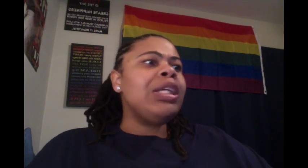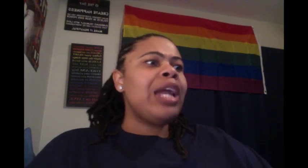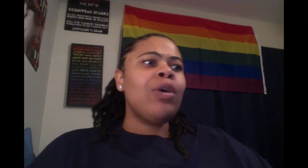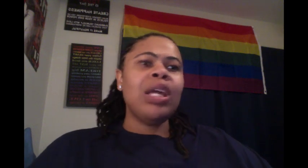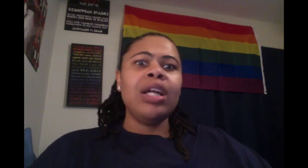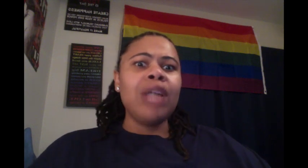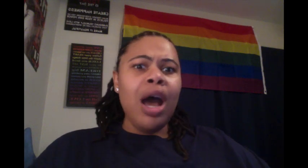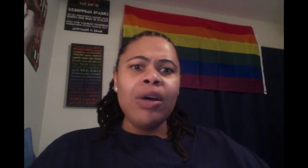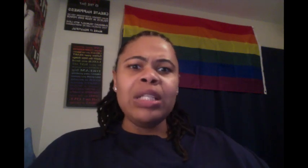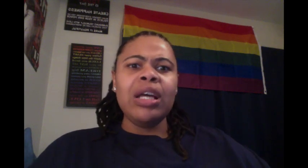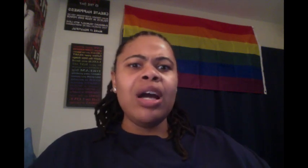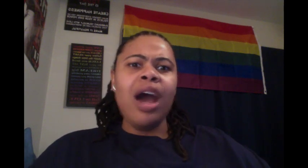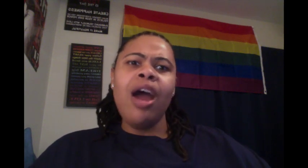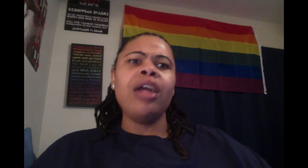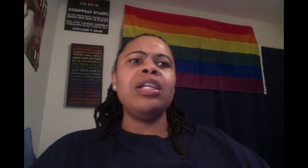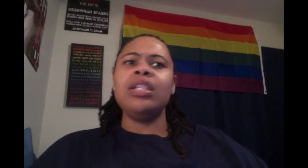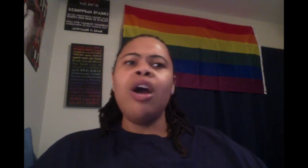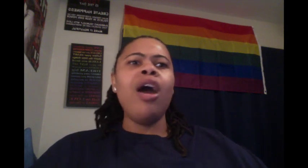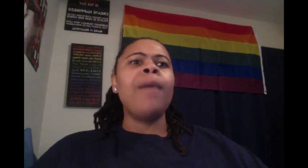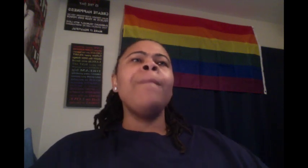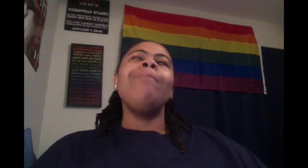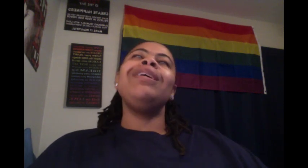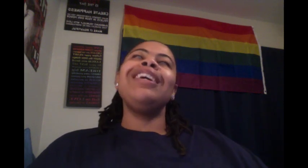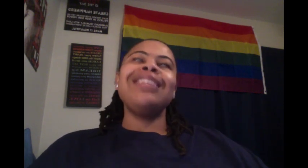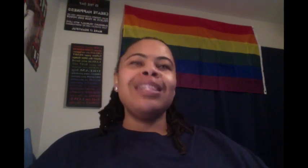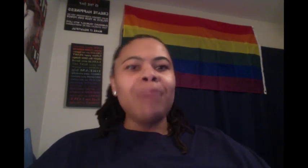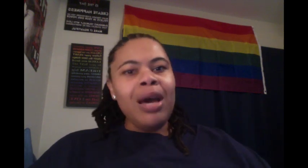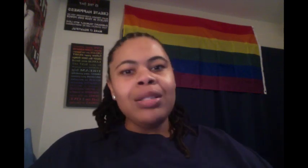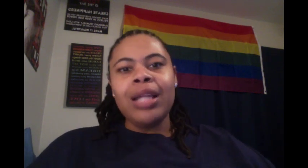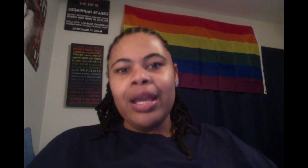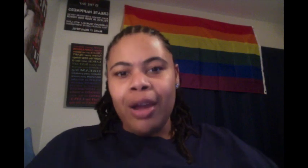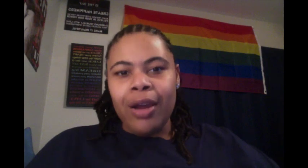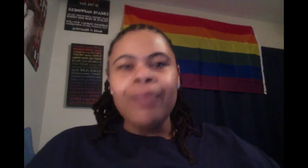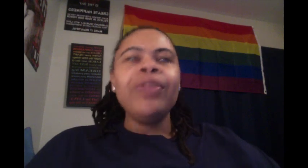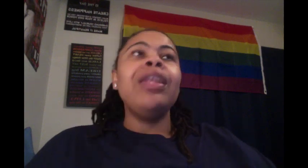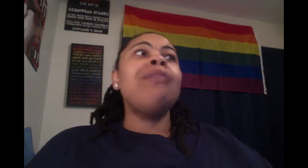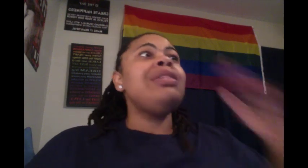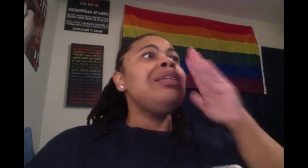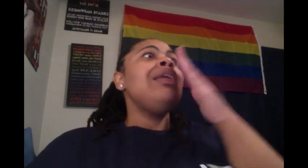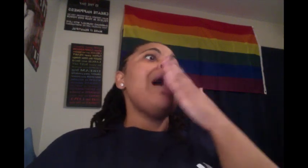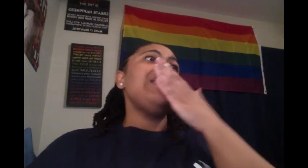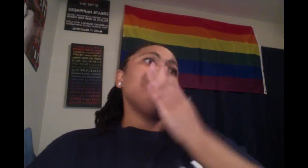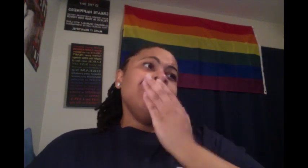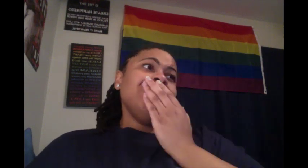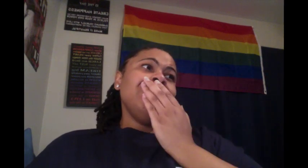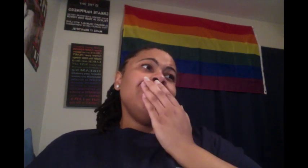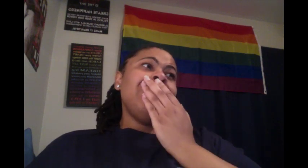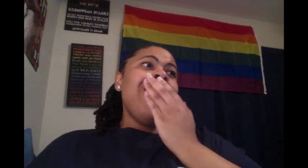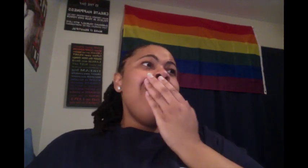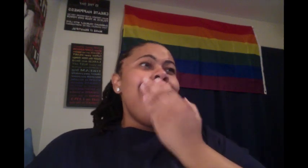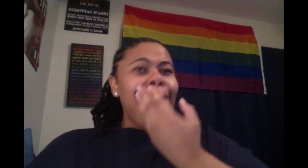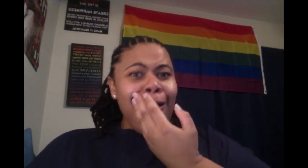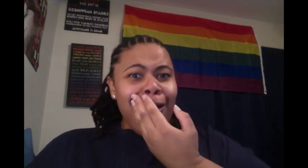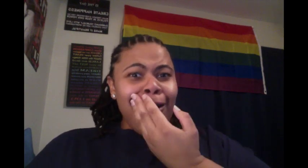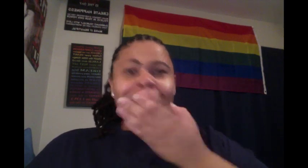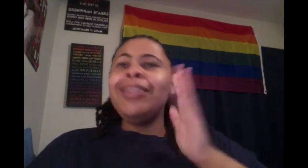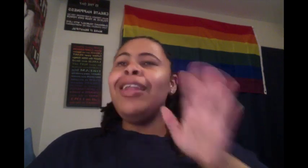got to go get her doll. It's in her car, in his car. Because it smells like her. And I was sitting here like, oh, you know.